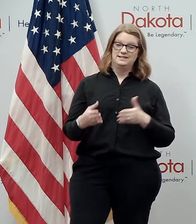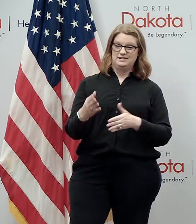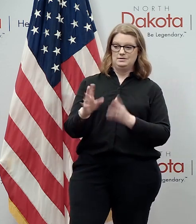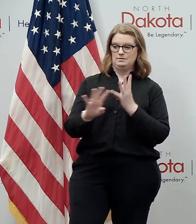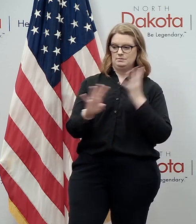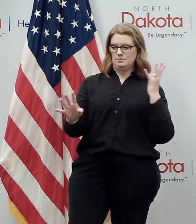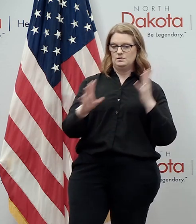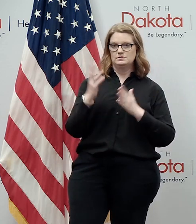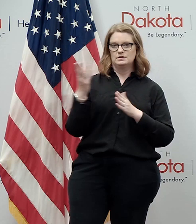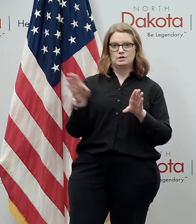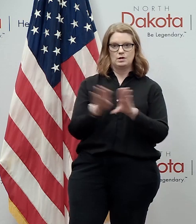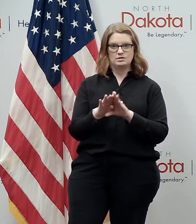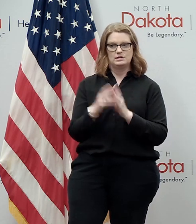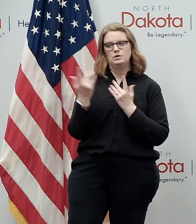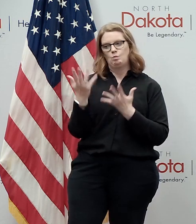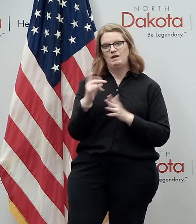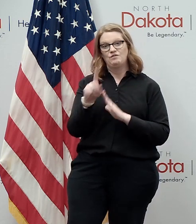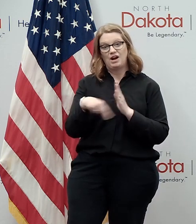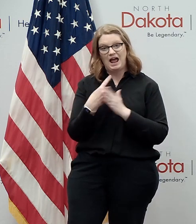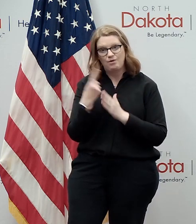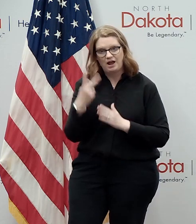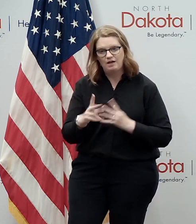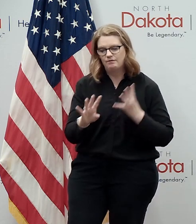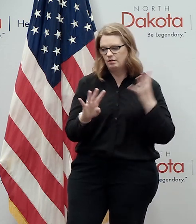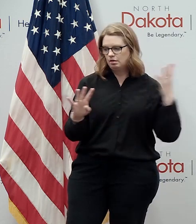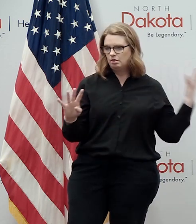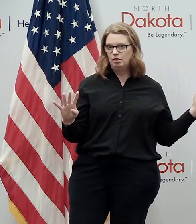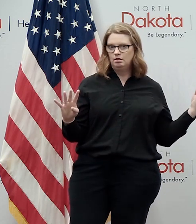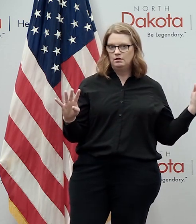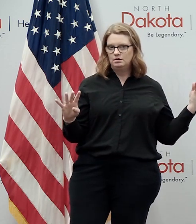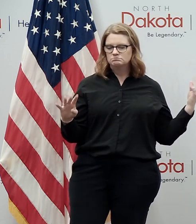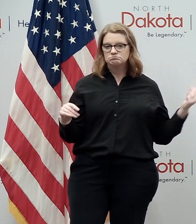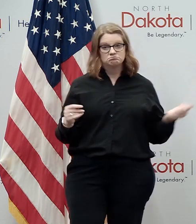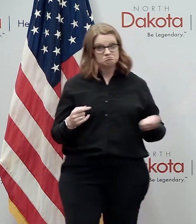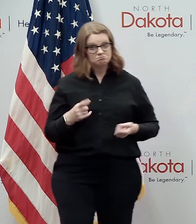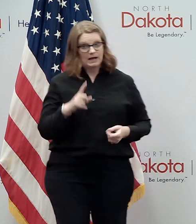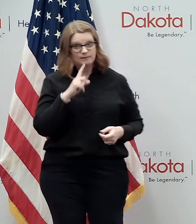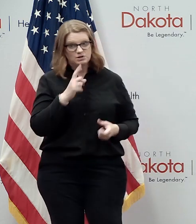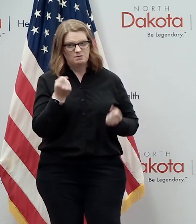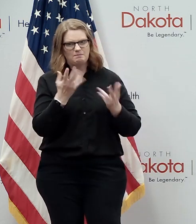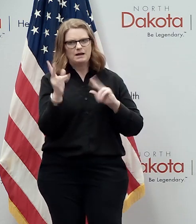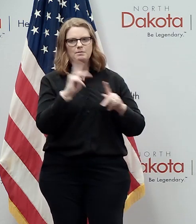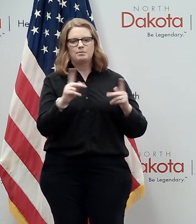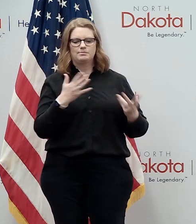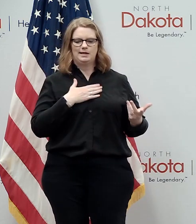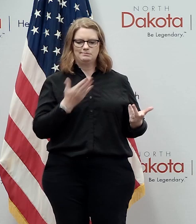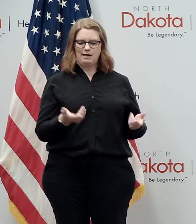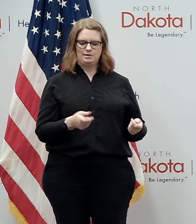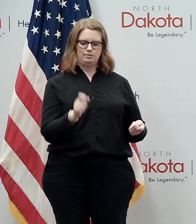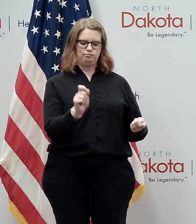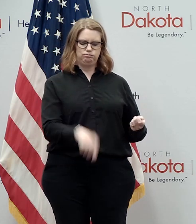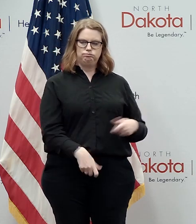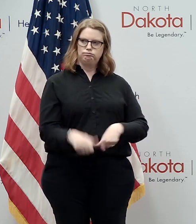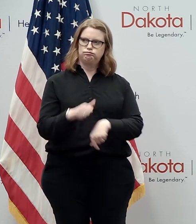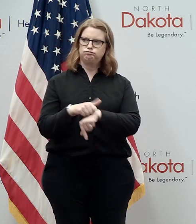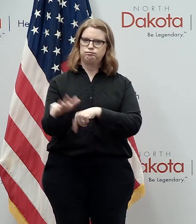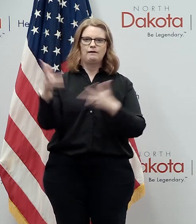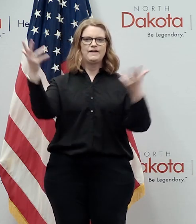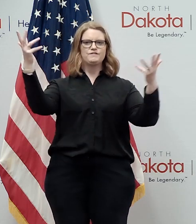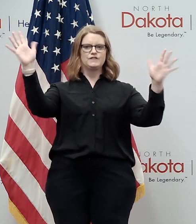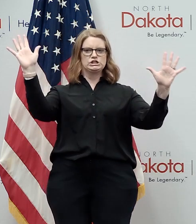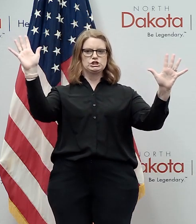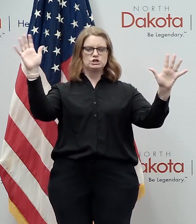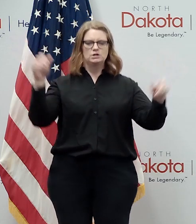and you stand in line for an hour and a half i'm sure some people are happy to be missing out on all that but also again the key